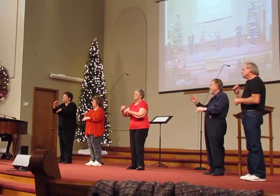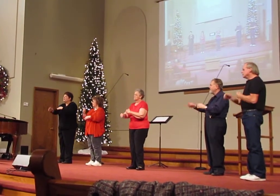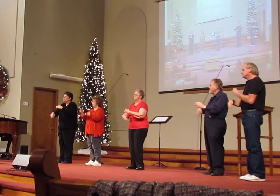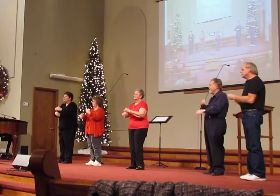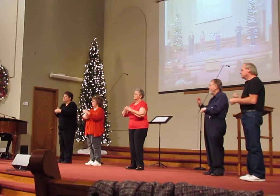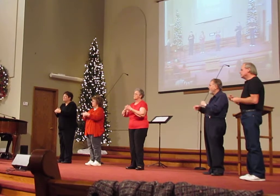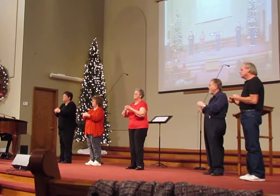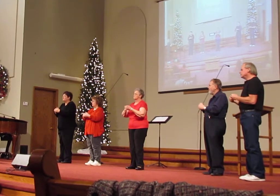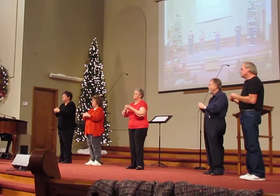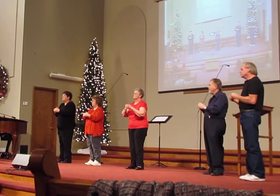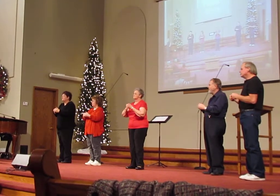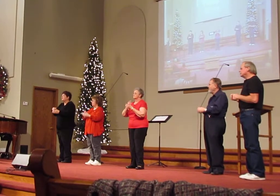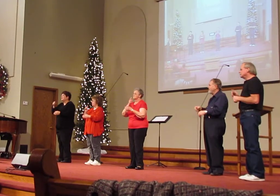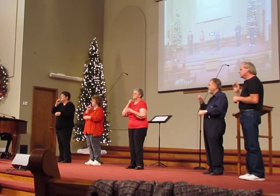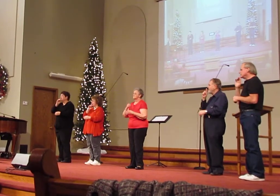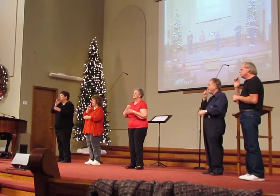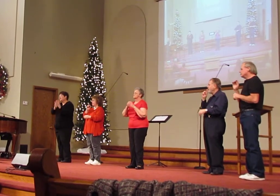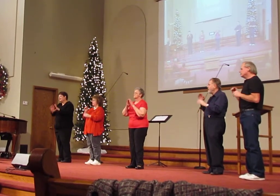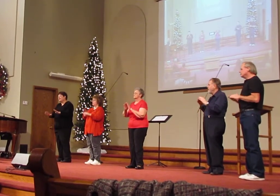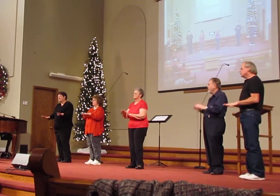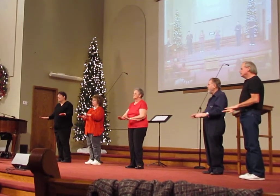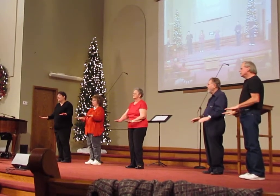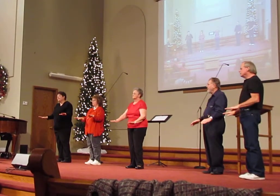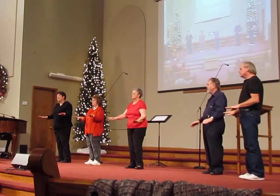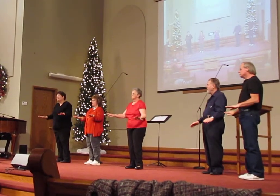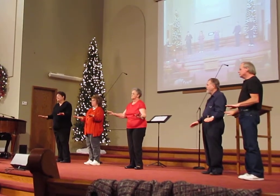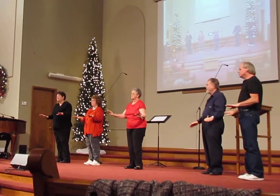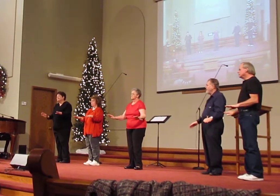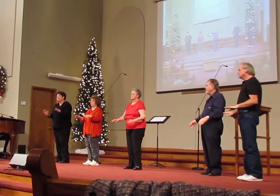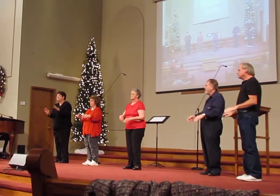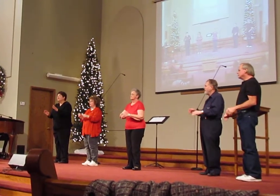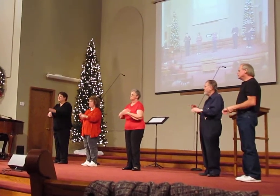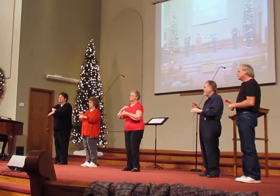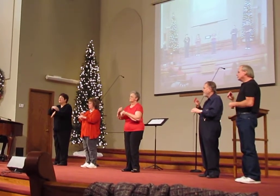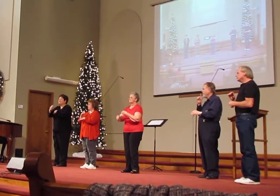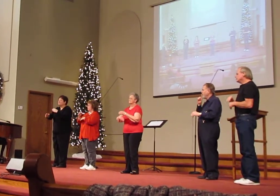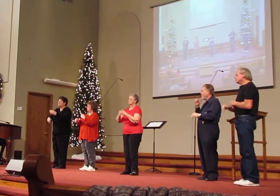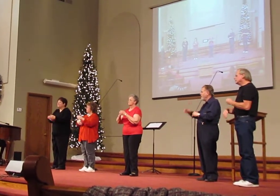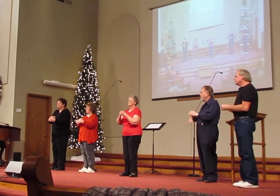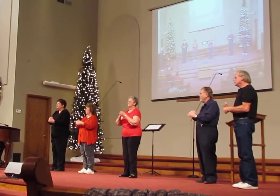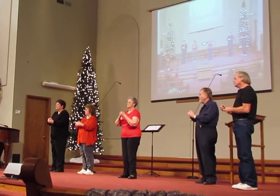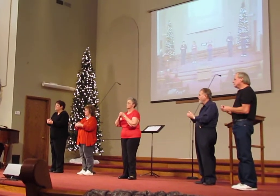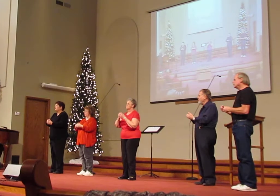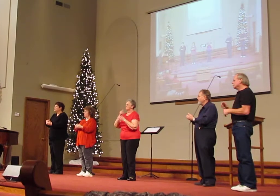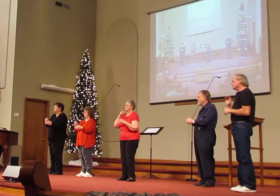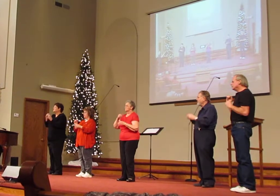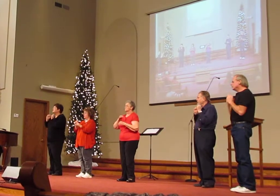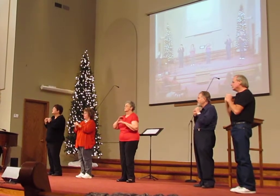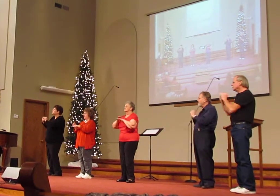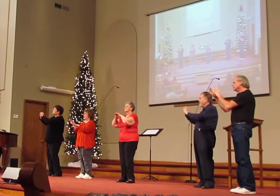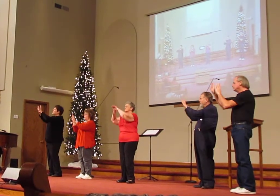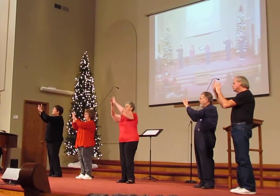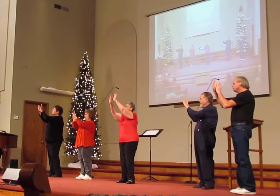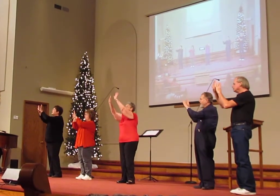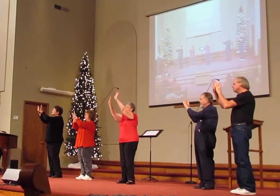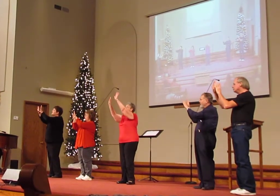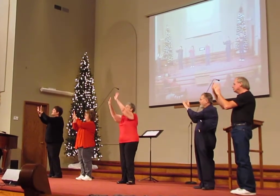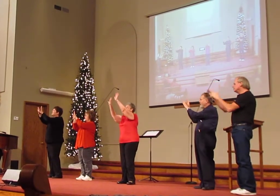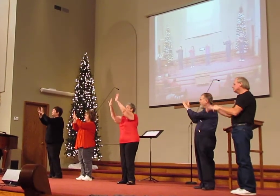all is calm, all is bright.